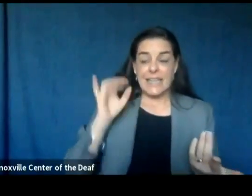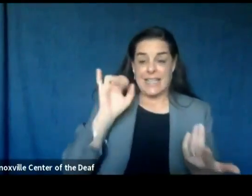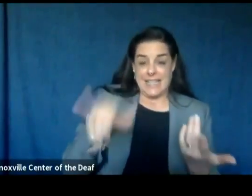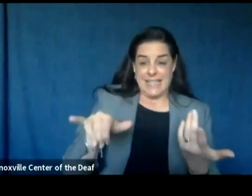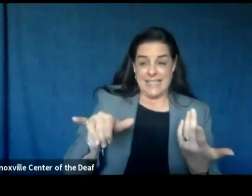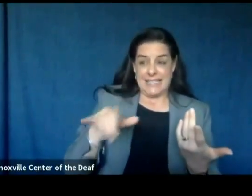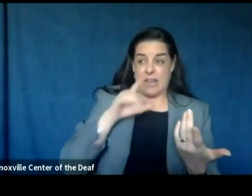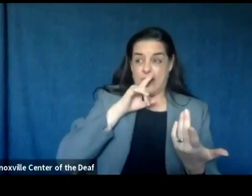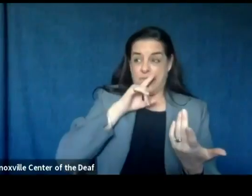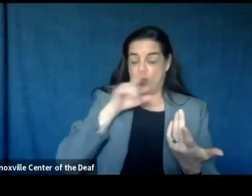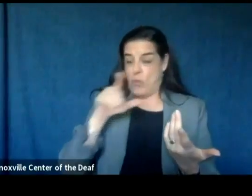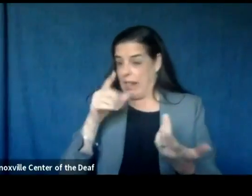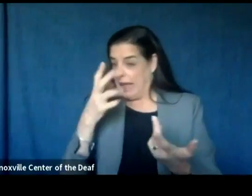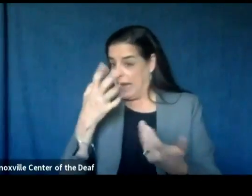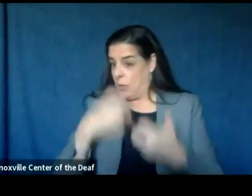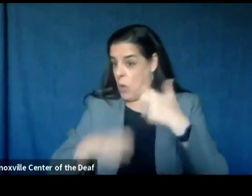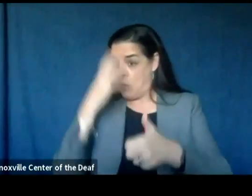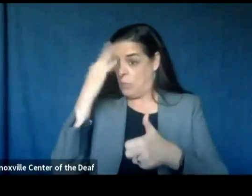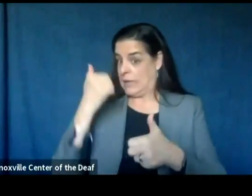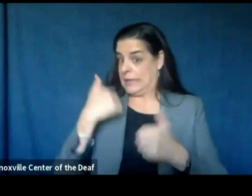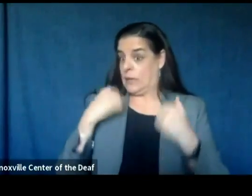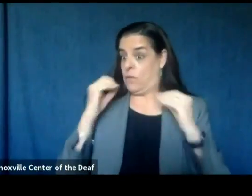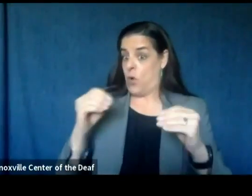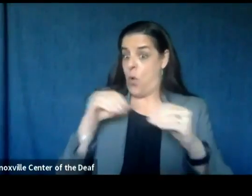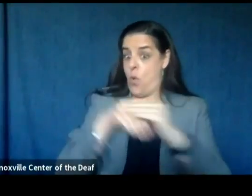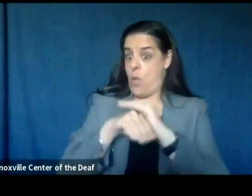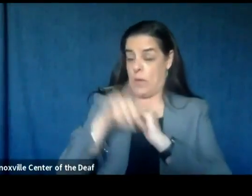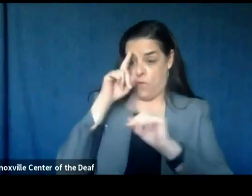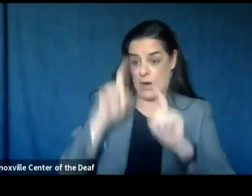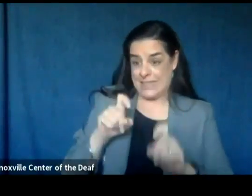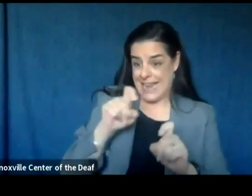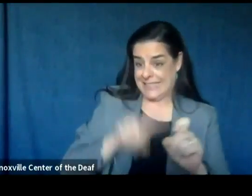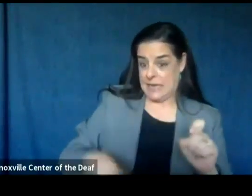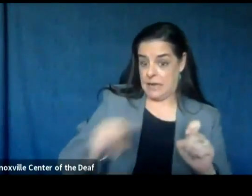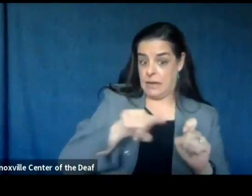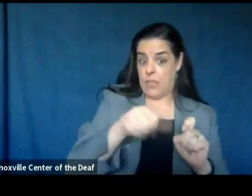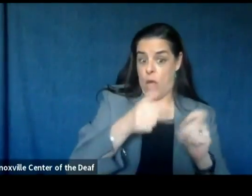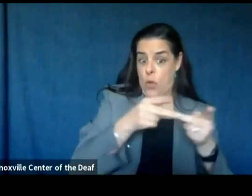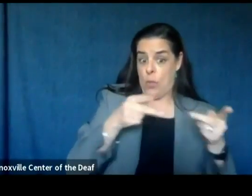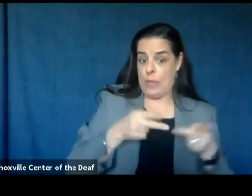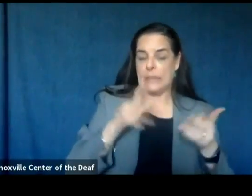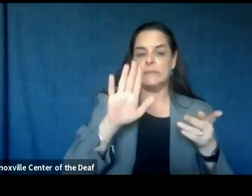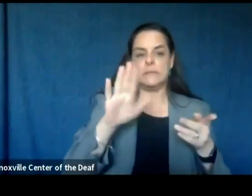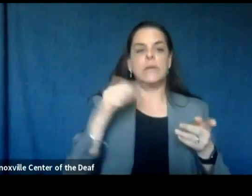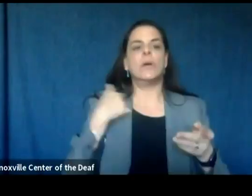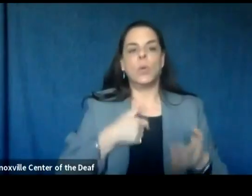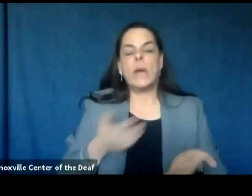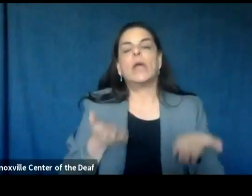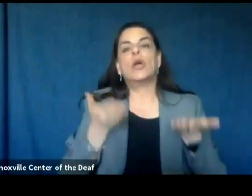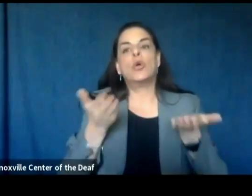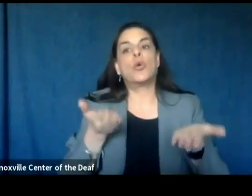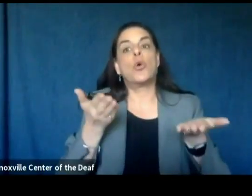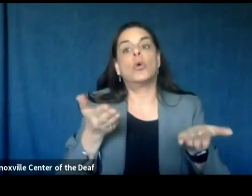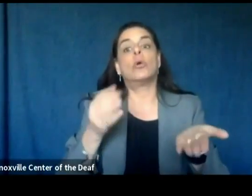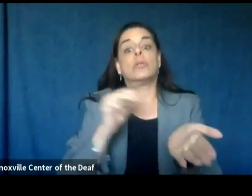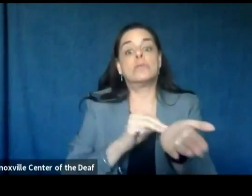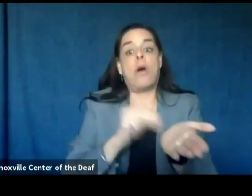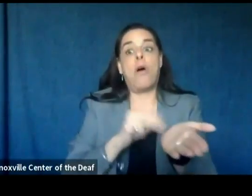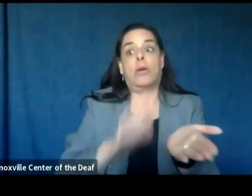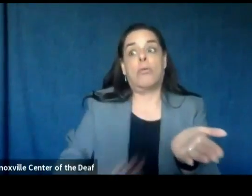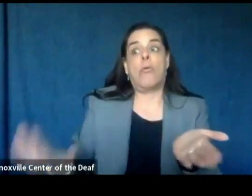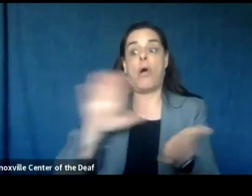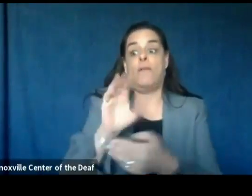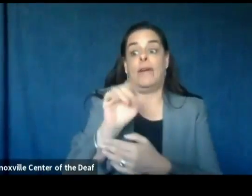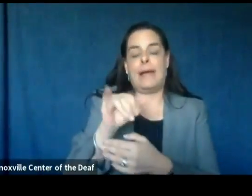of access to testing um something we are trying to address and we are encouraging providers throughout the county to make